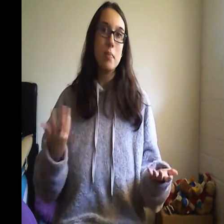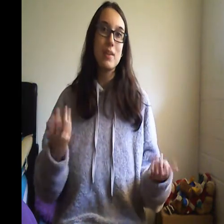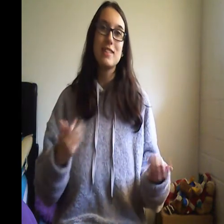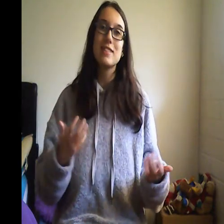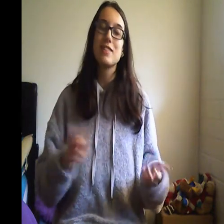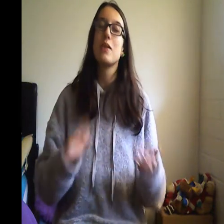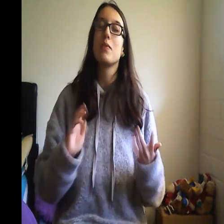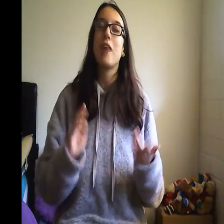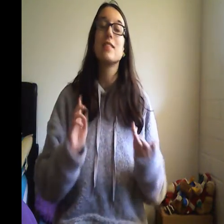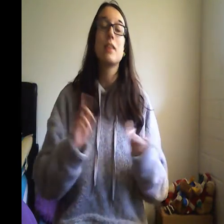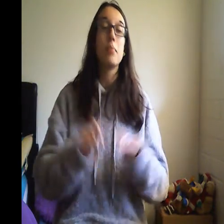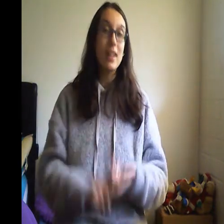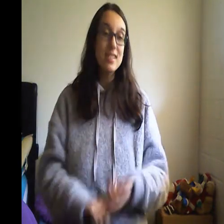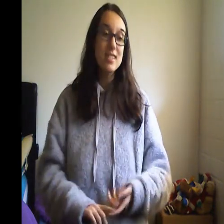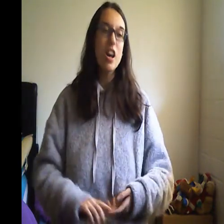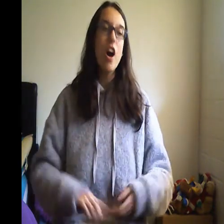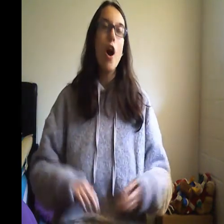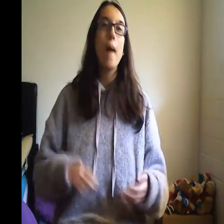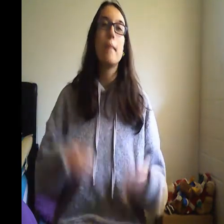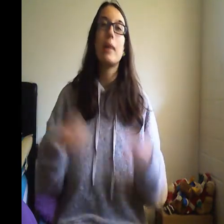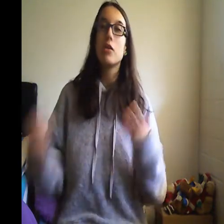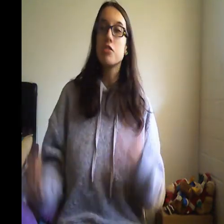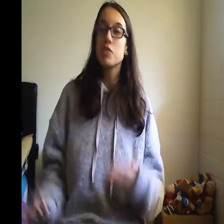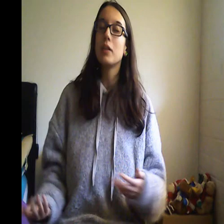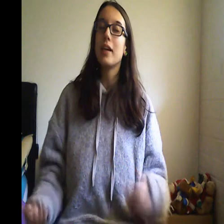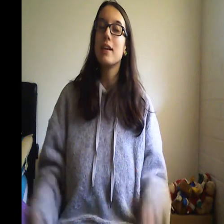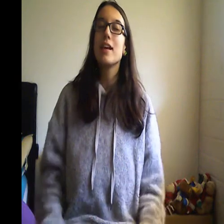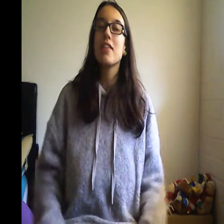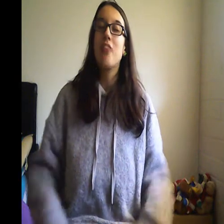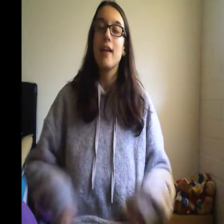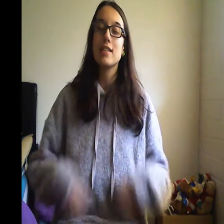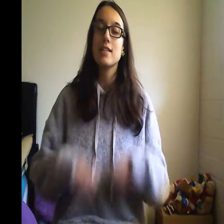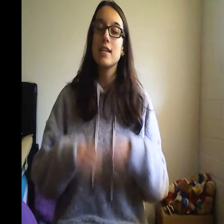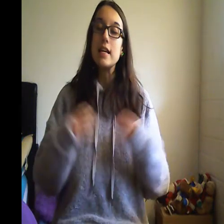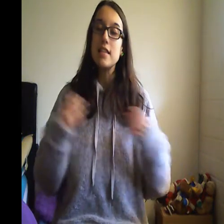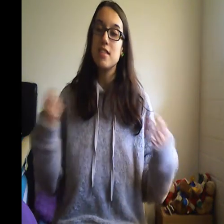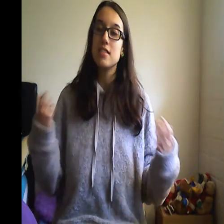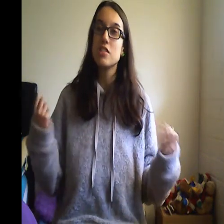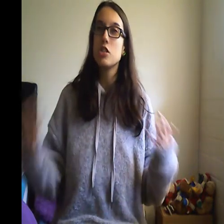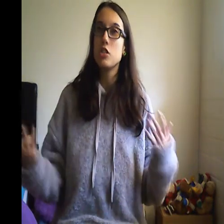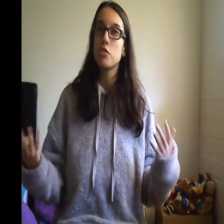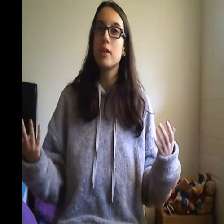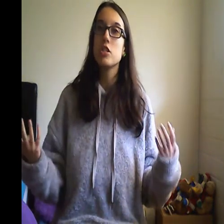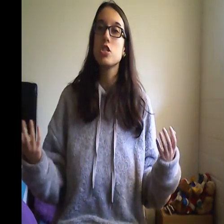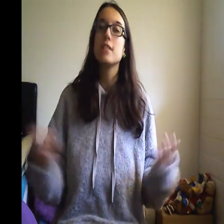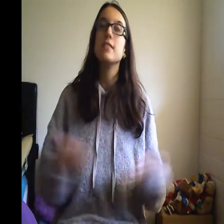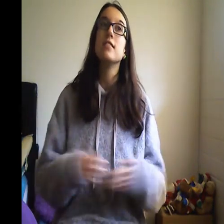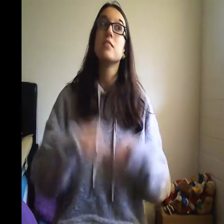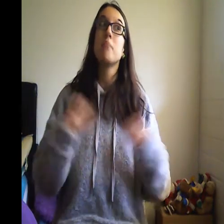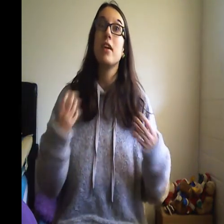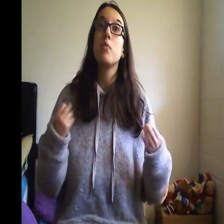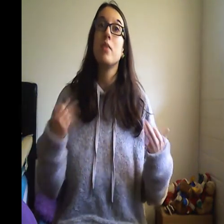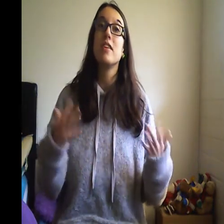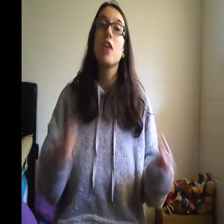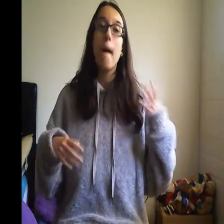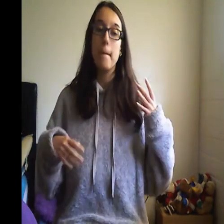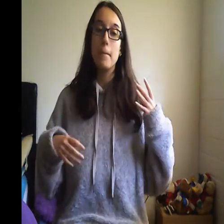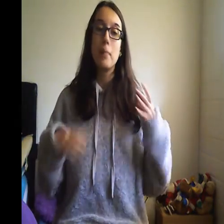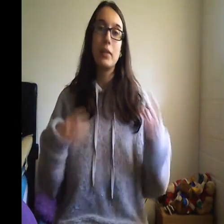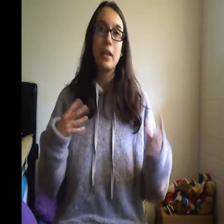so that's a plus um i also like that this toothbrush is made with um plant-based